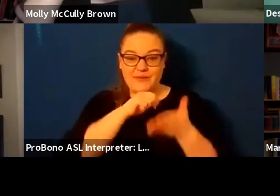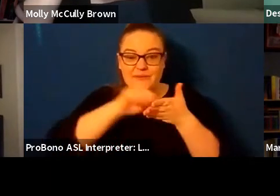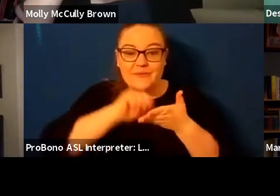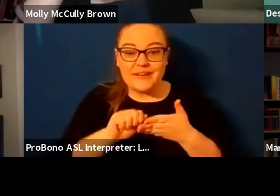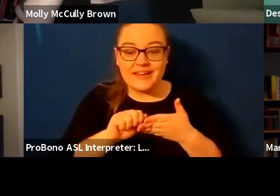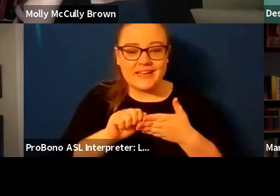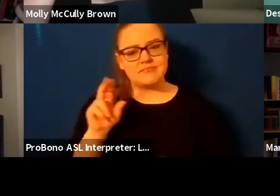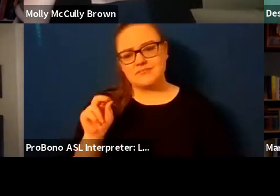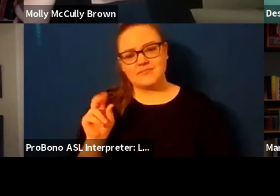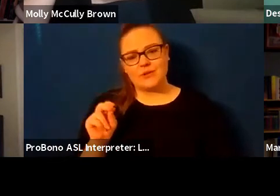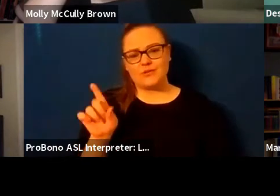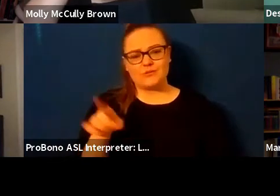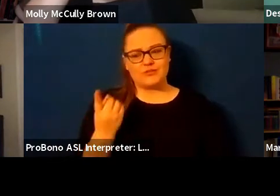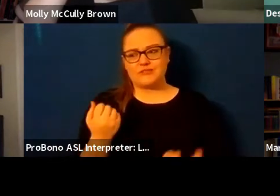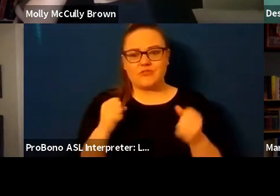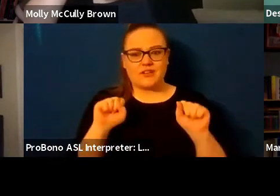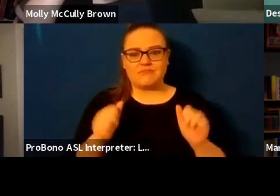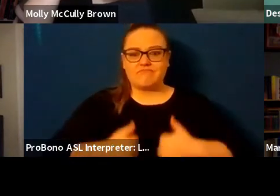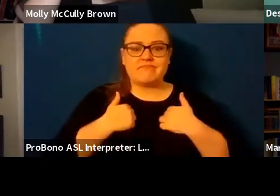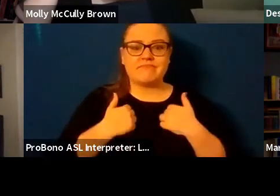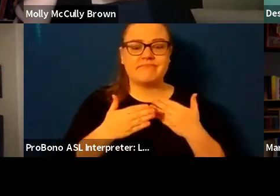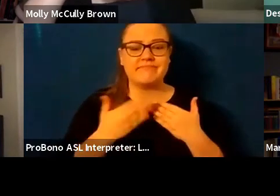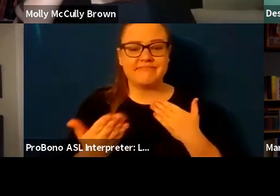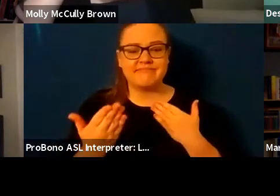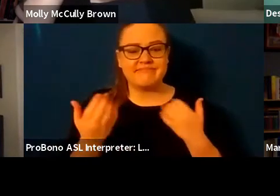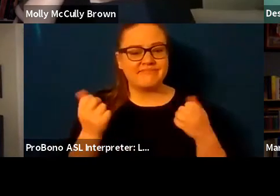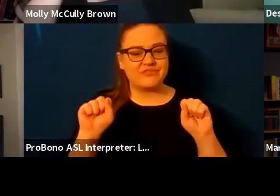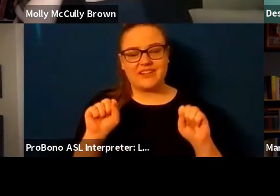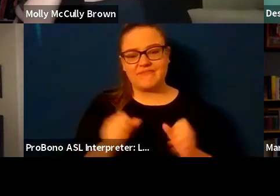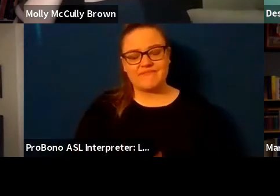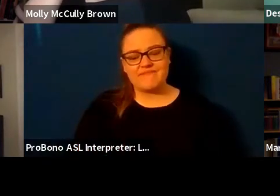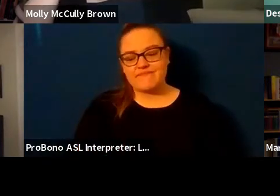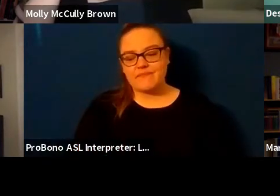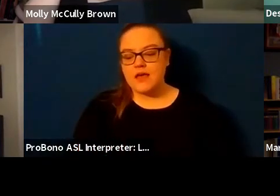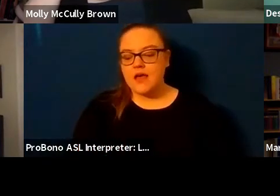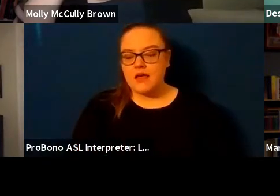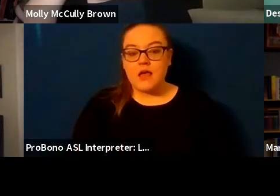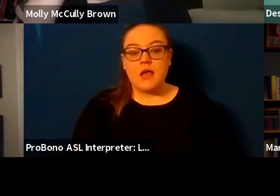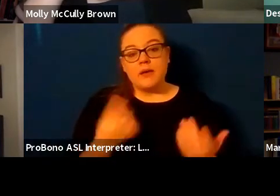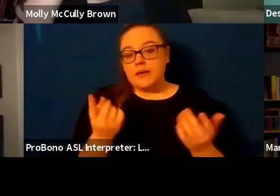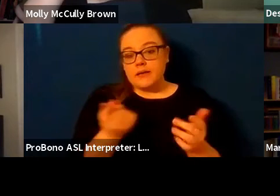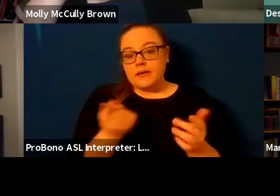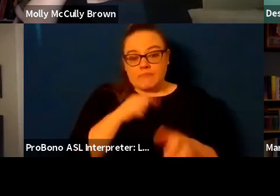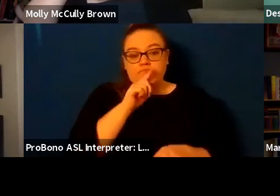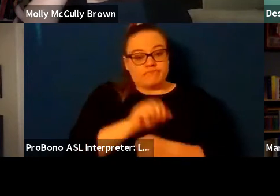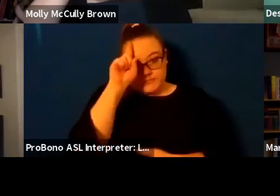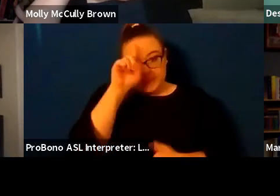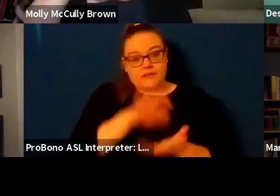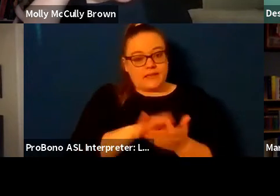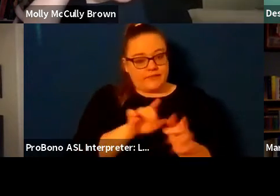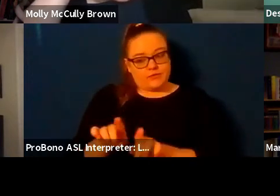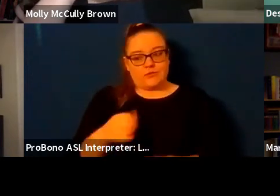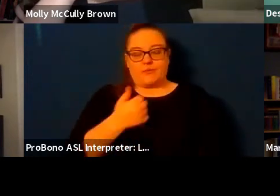surviving um and one of the things that i truly believe but it's also what i told myself then